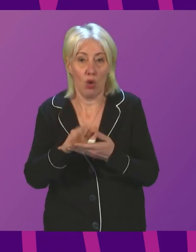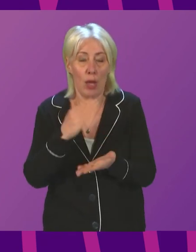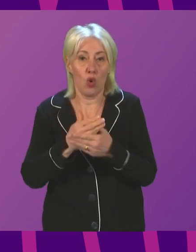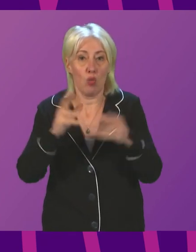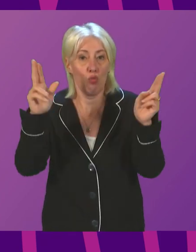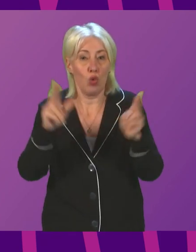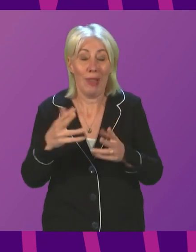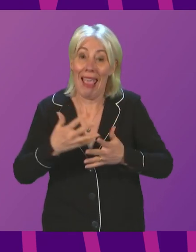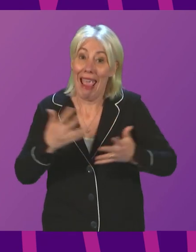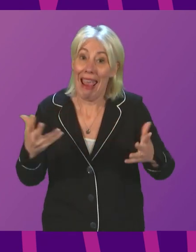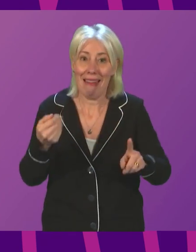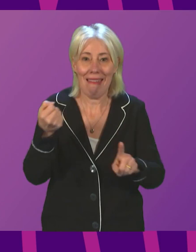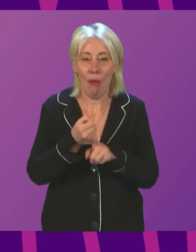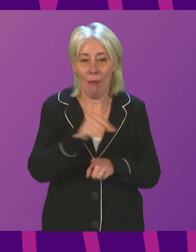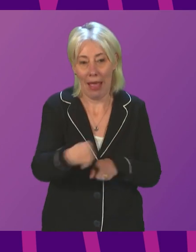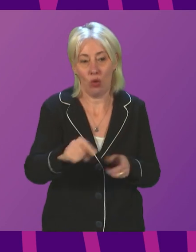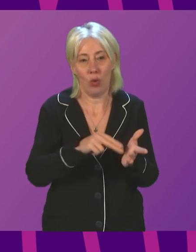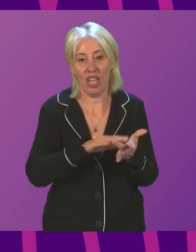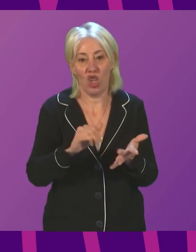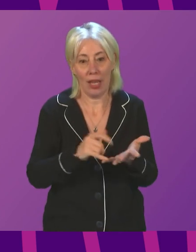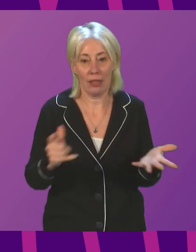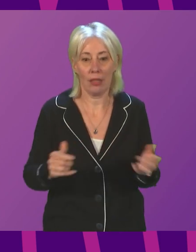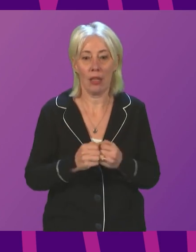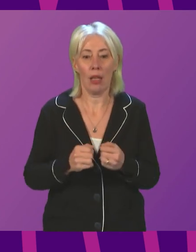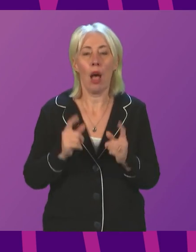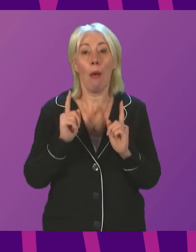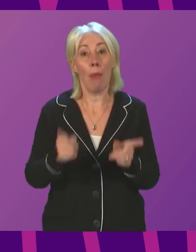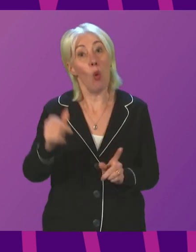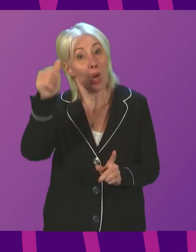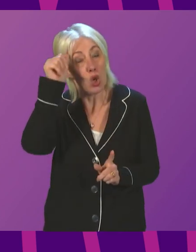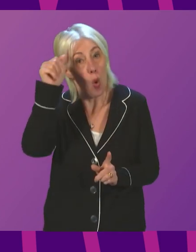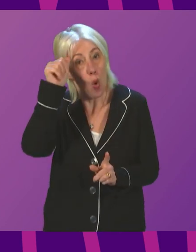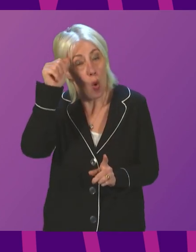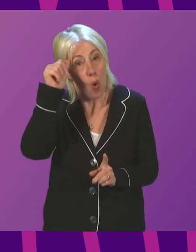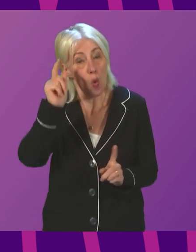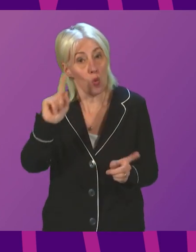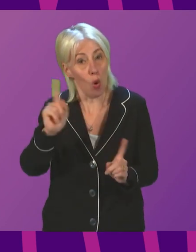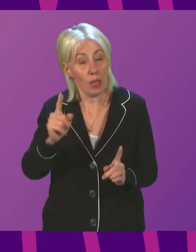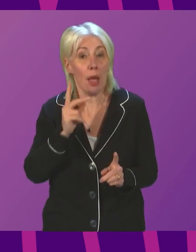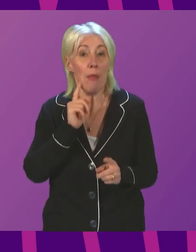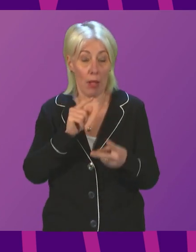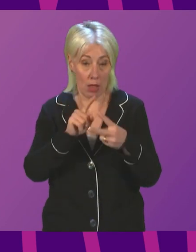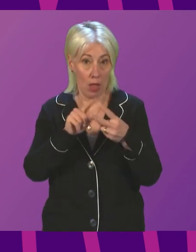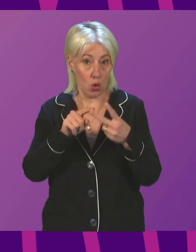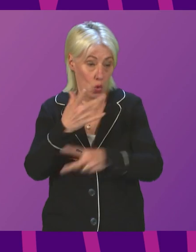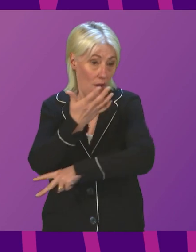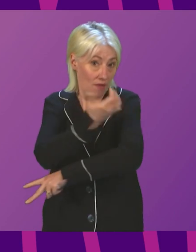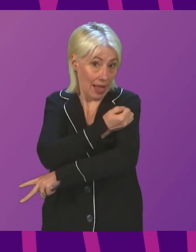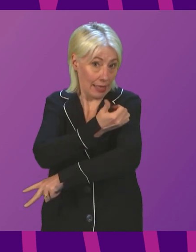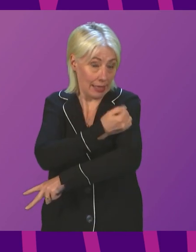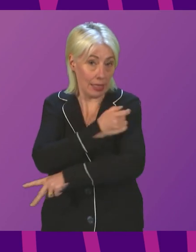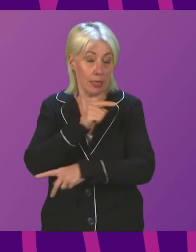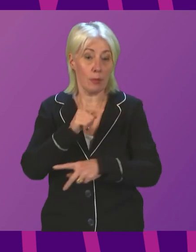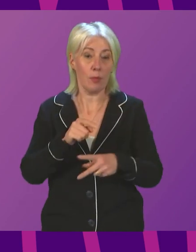any impact on the National Health Service. What we know, what we know, is that people who are double vaccinated have